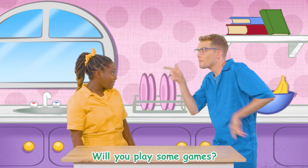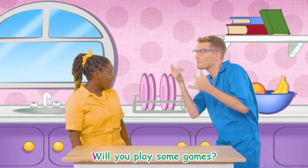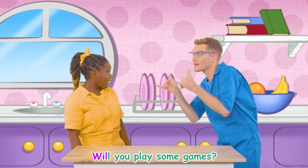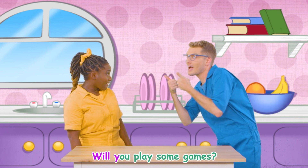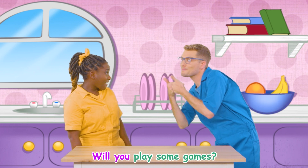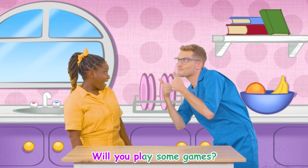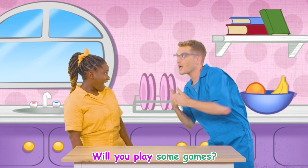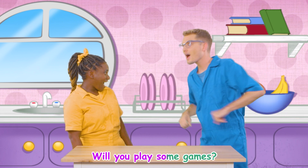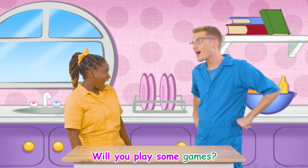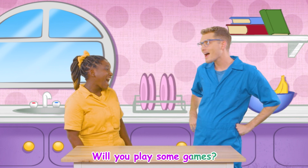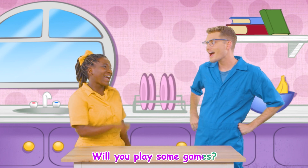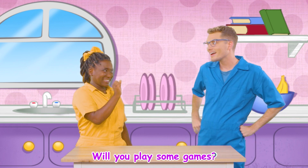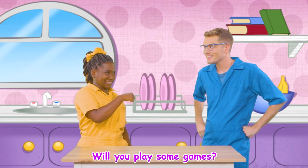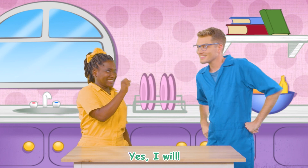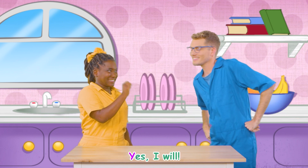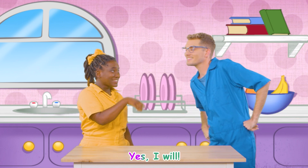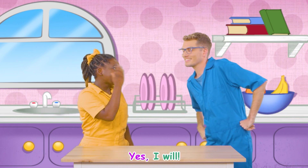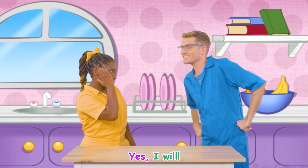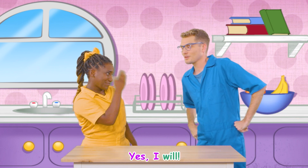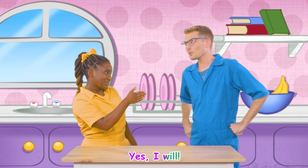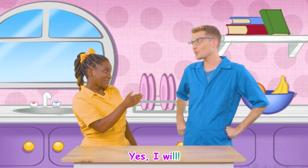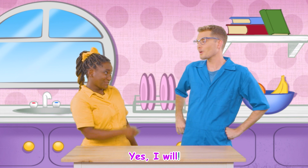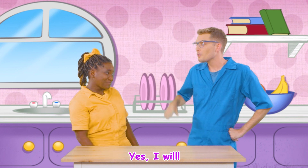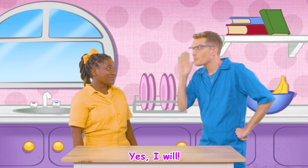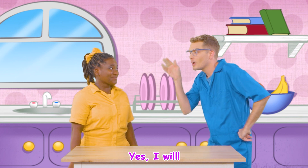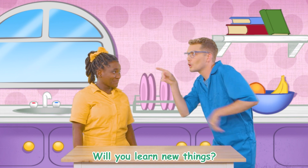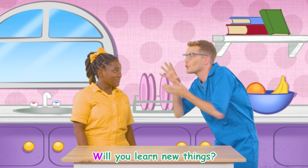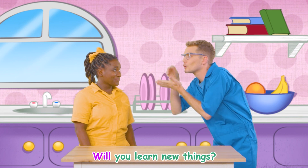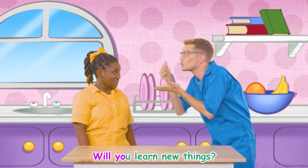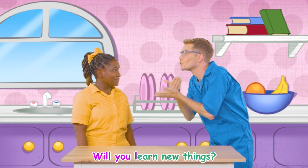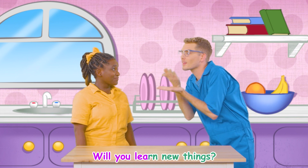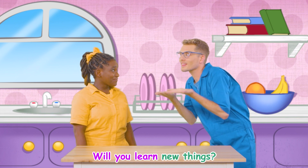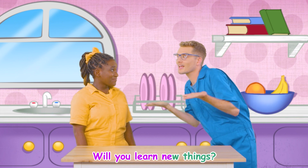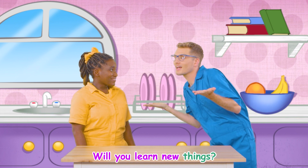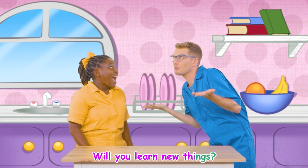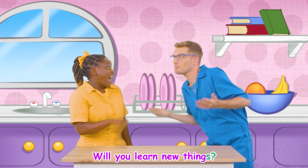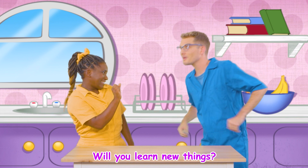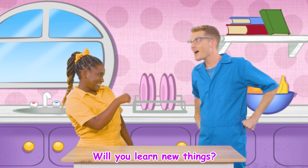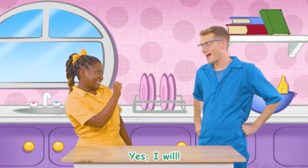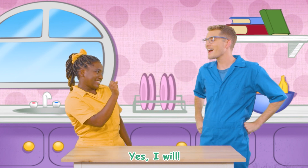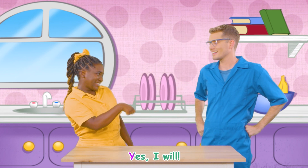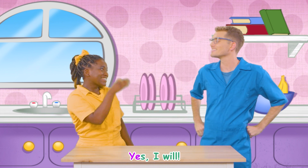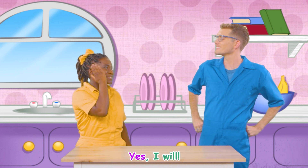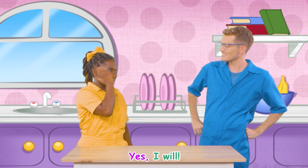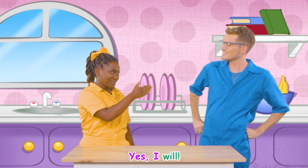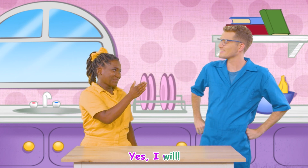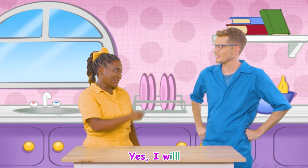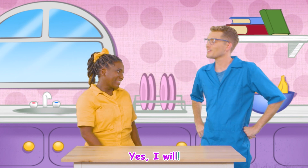Will you play some games? Yes, I will! Will you learn new things? Yes, I will!